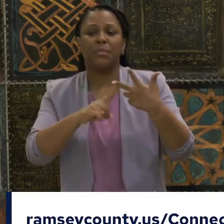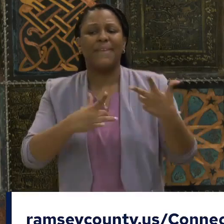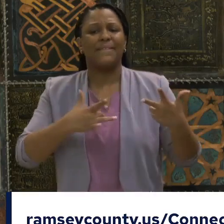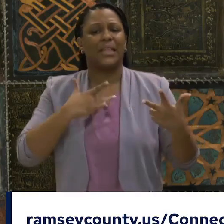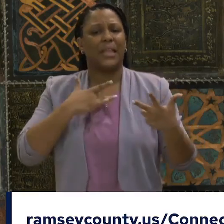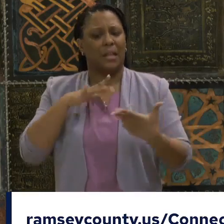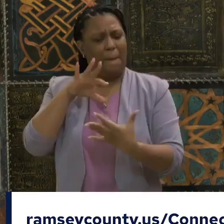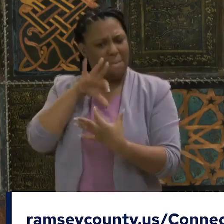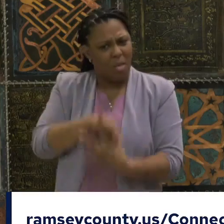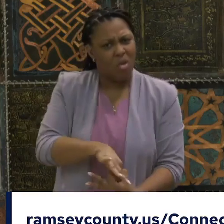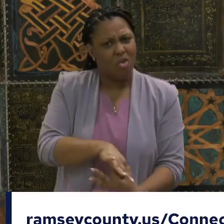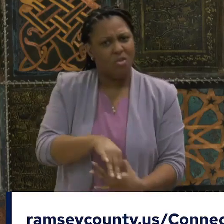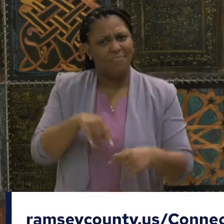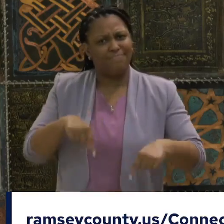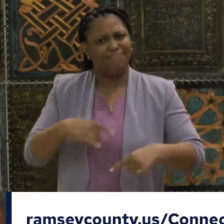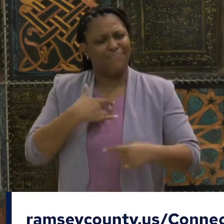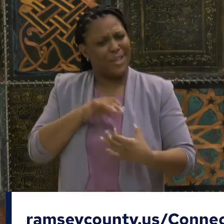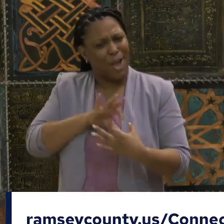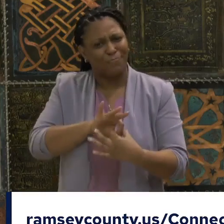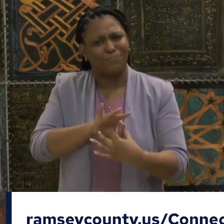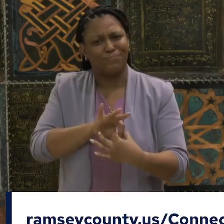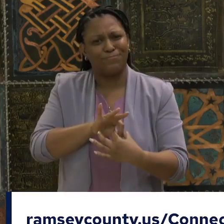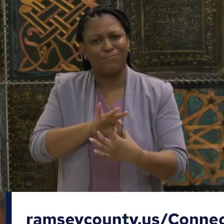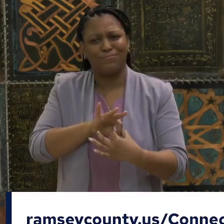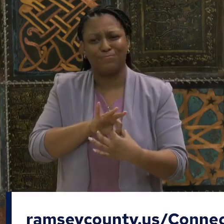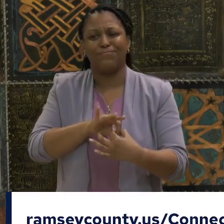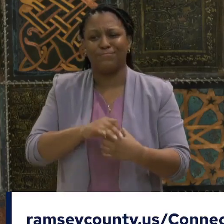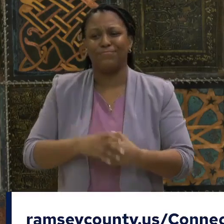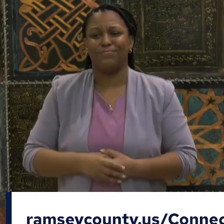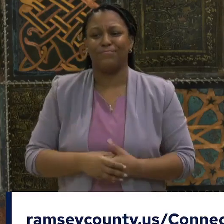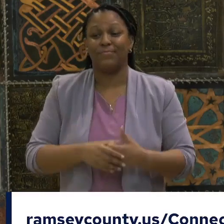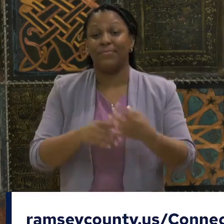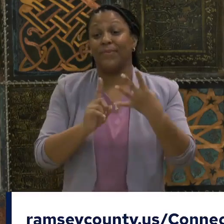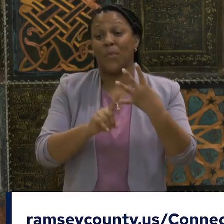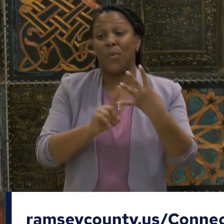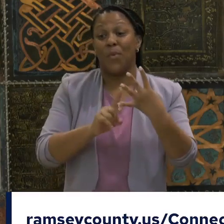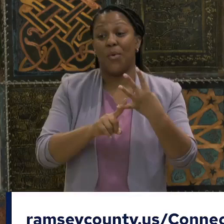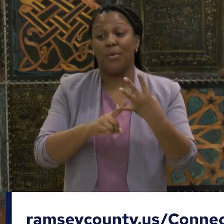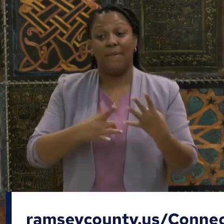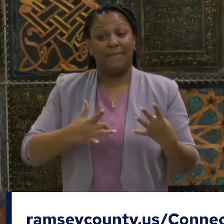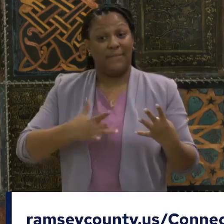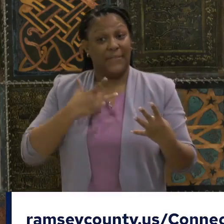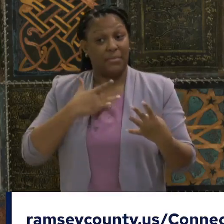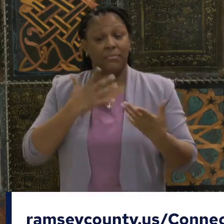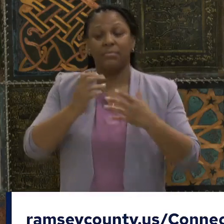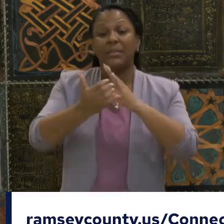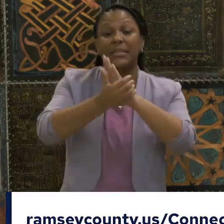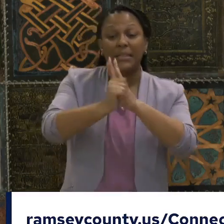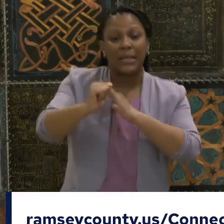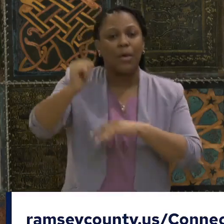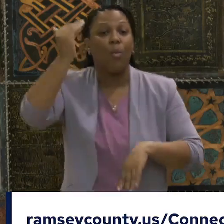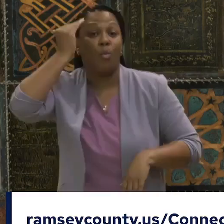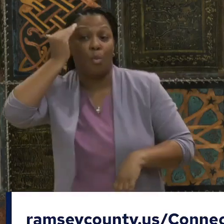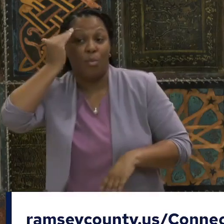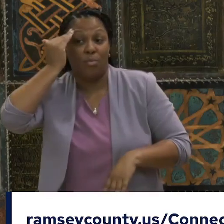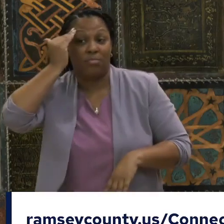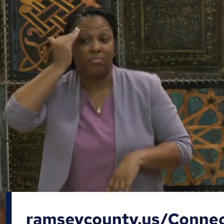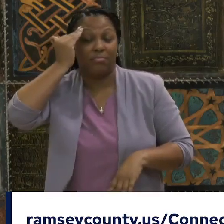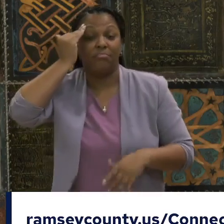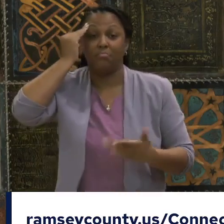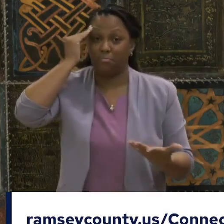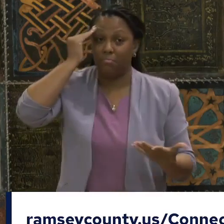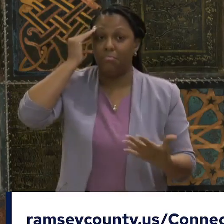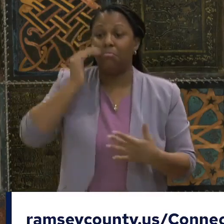community. We help families build the skills and the knowledge and the confidence they need to